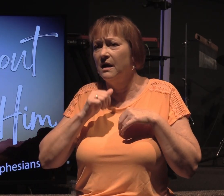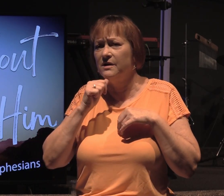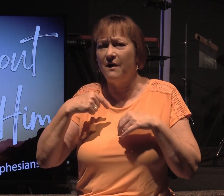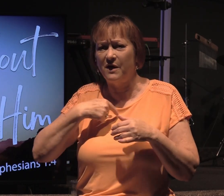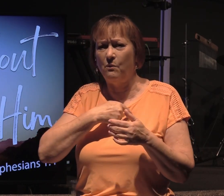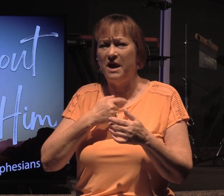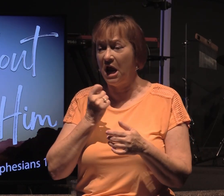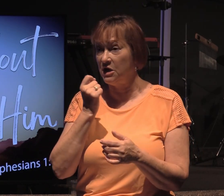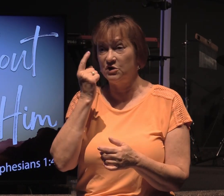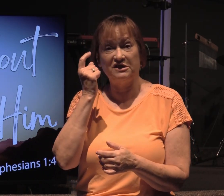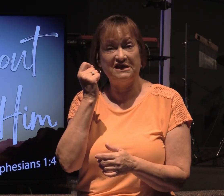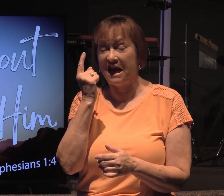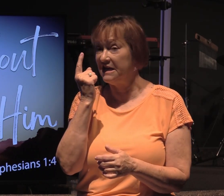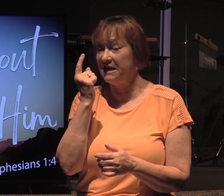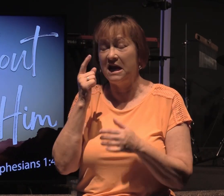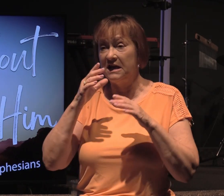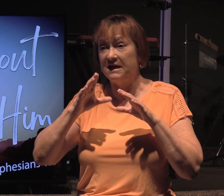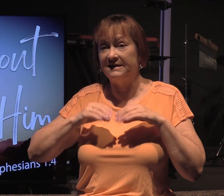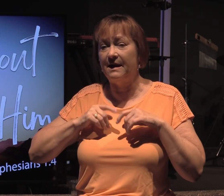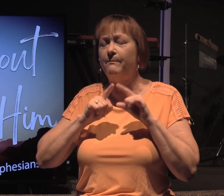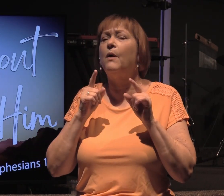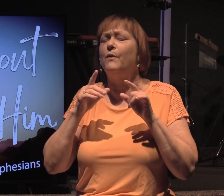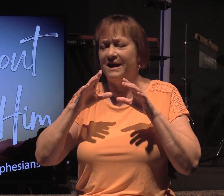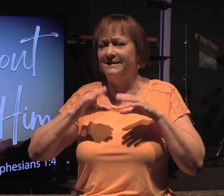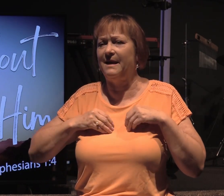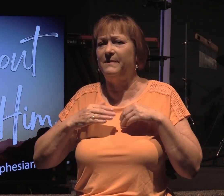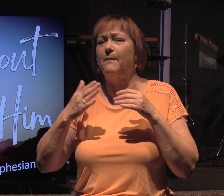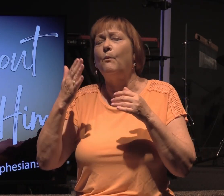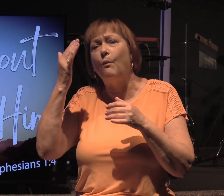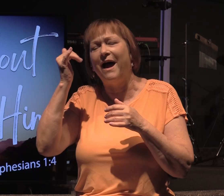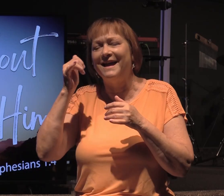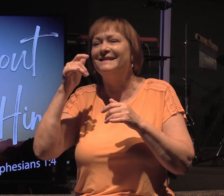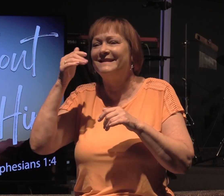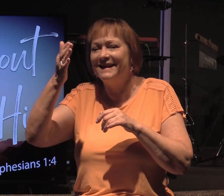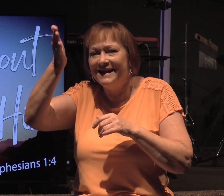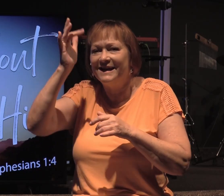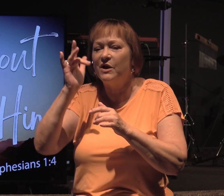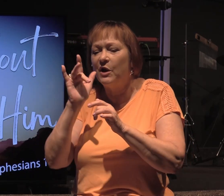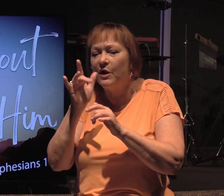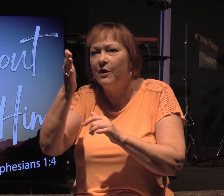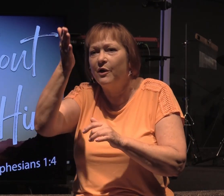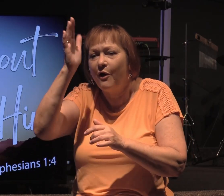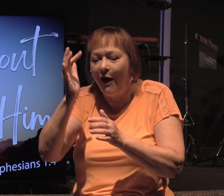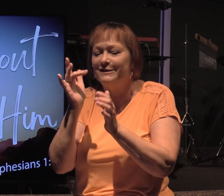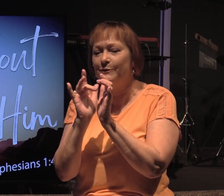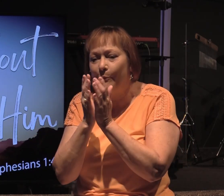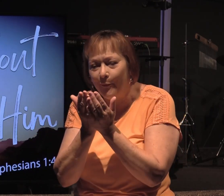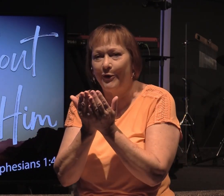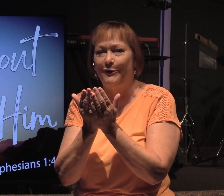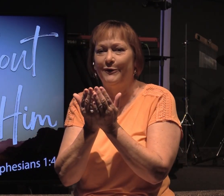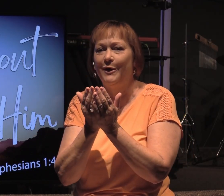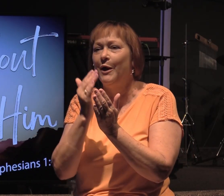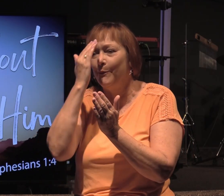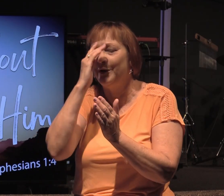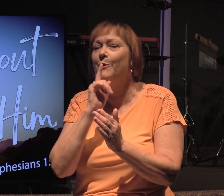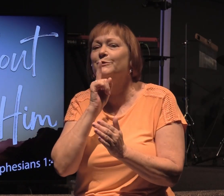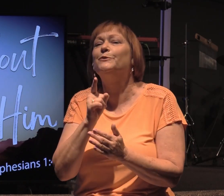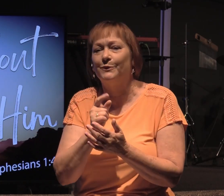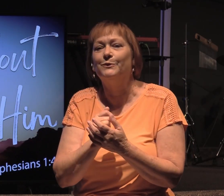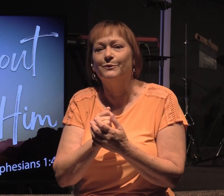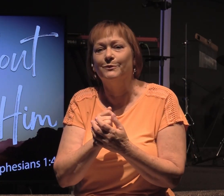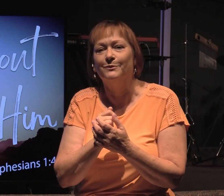we understand it and accept it, but we accept it because it's in God's word, and we know that it's true.